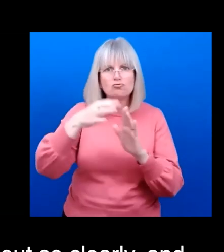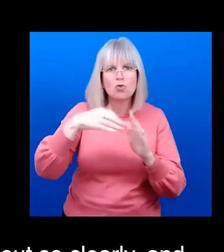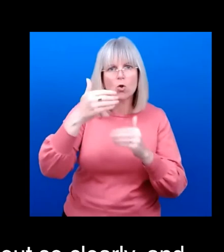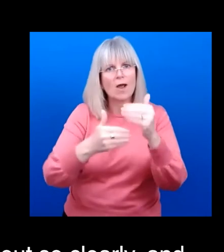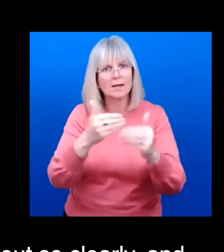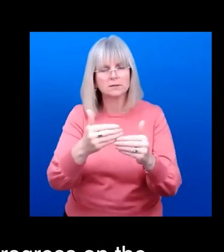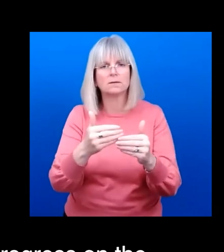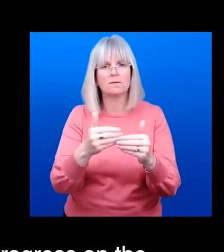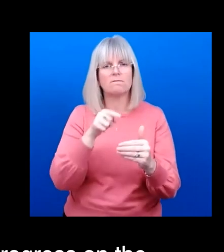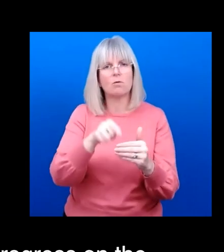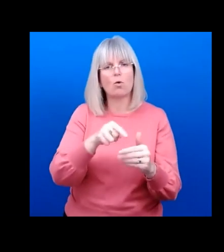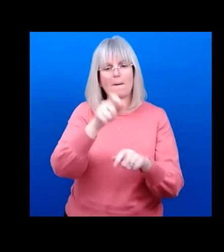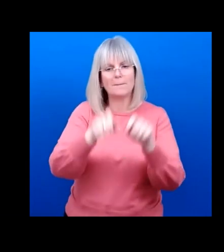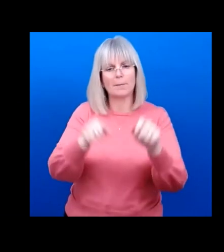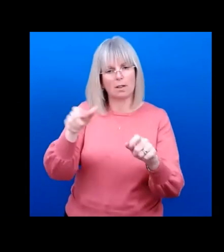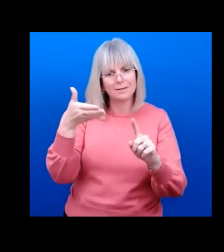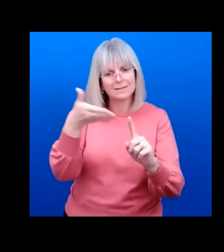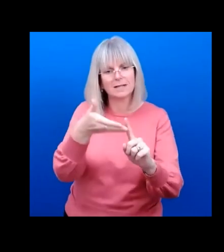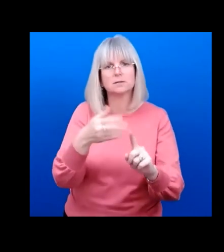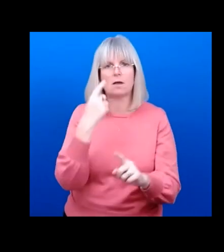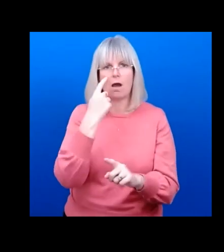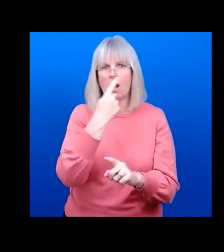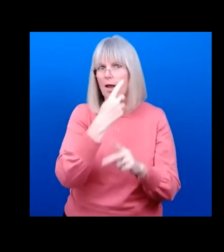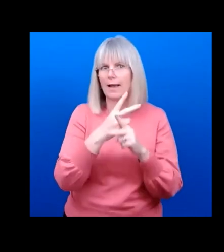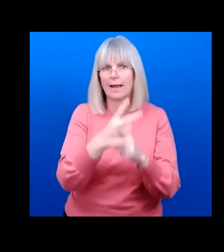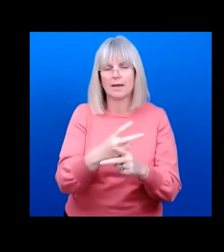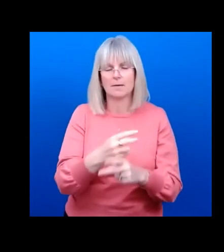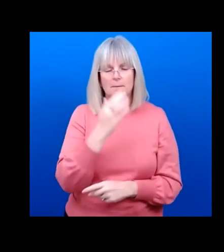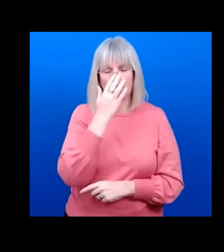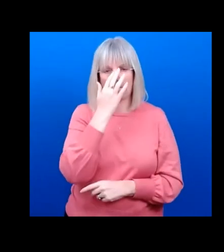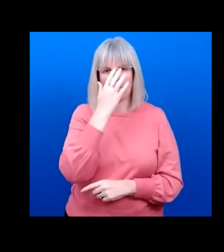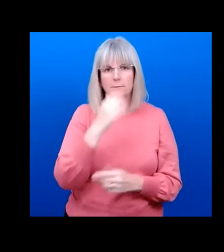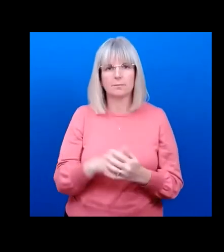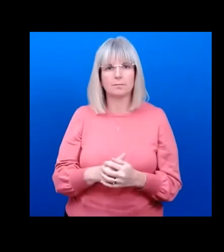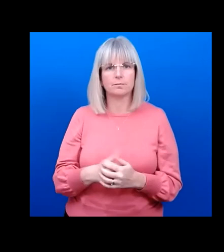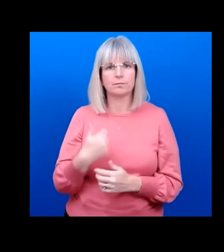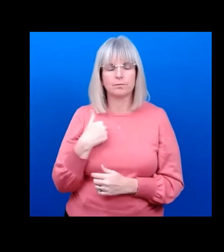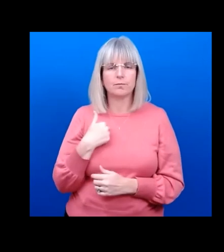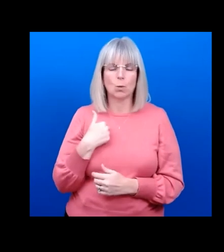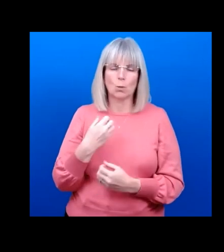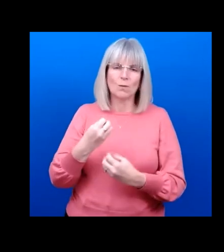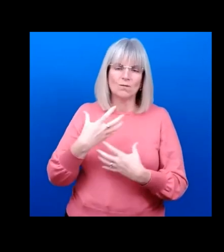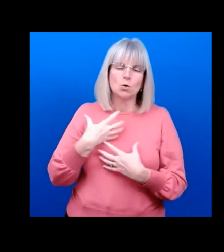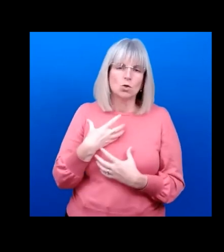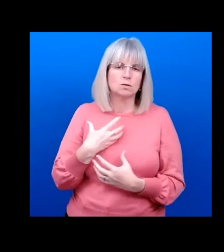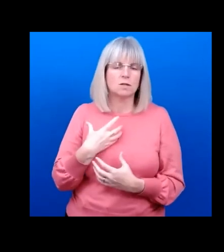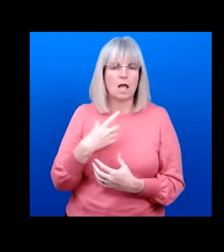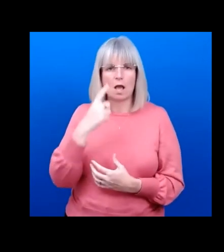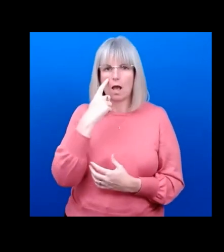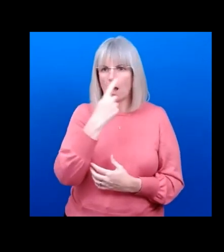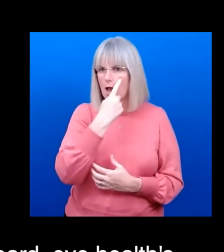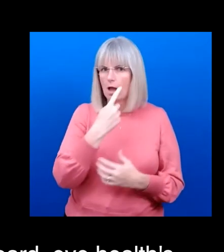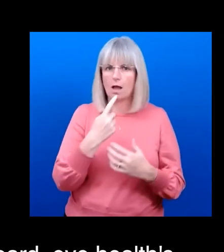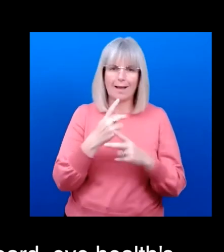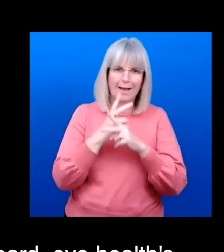-centred eye care. And of course, as we've heard, eye health critical to universal health coverage, indeed, universal health